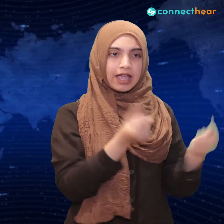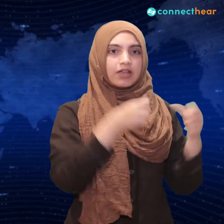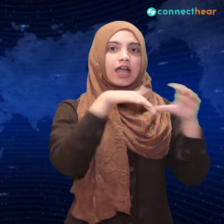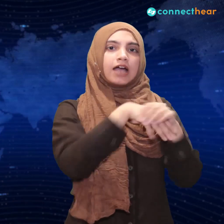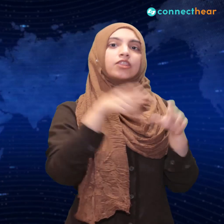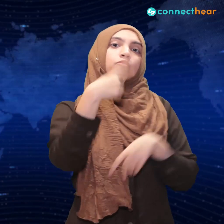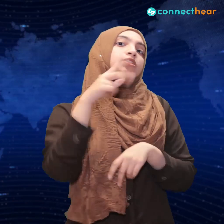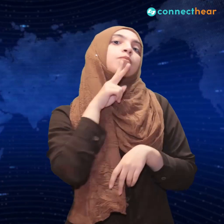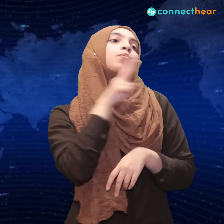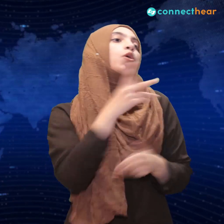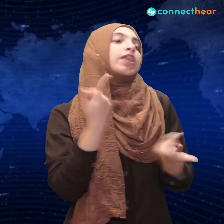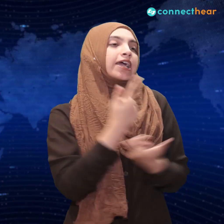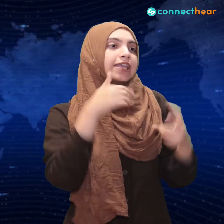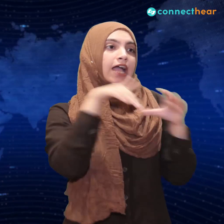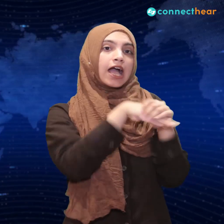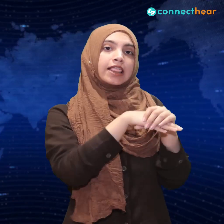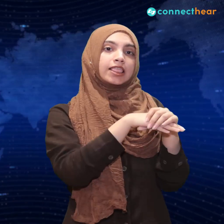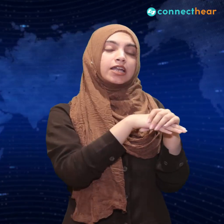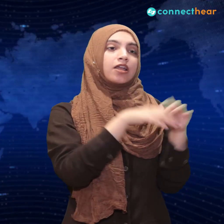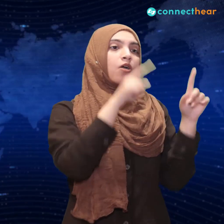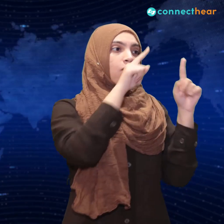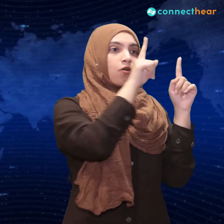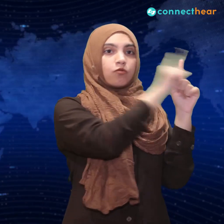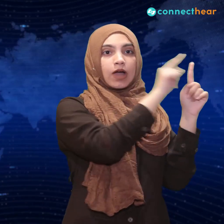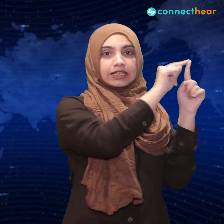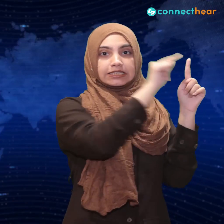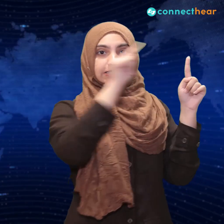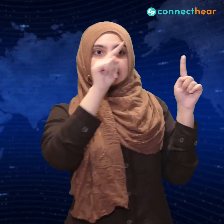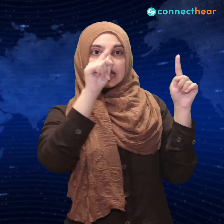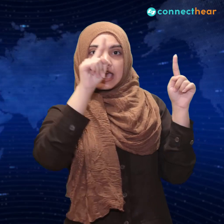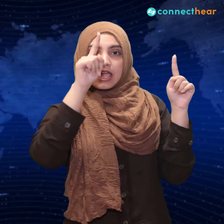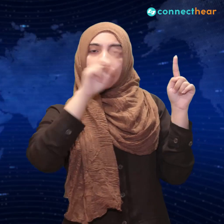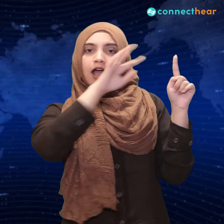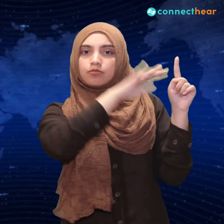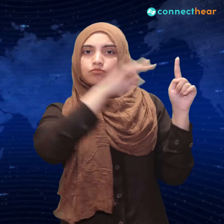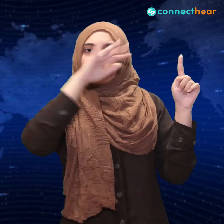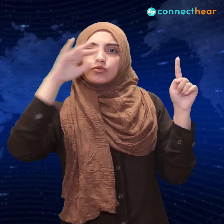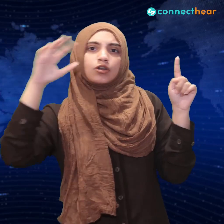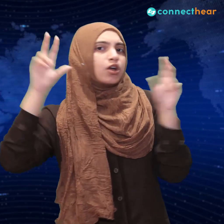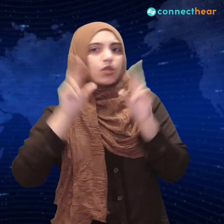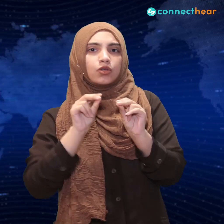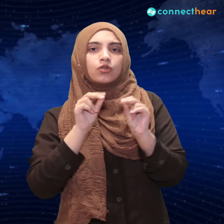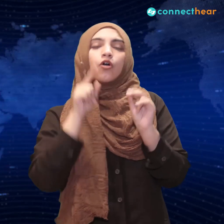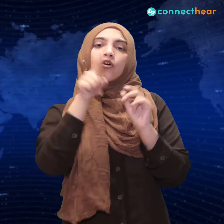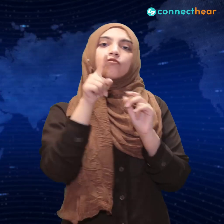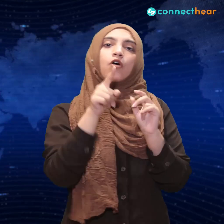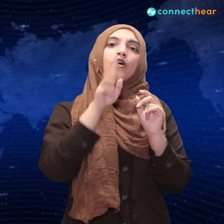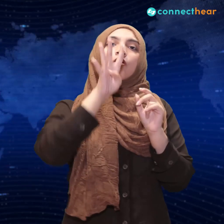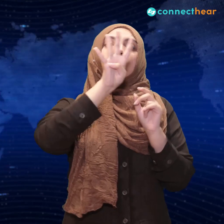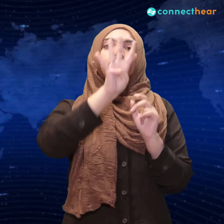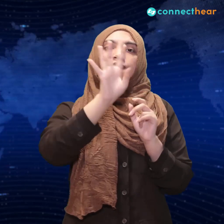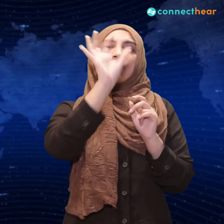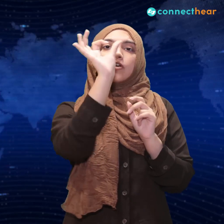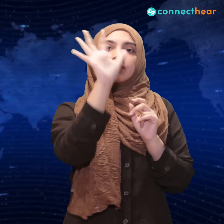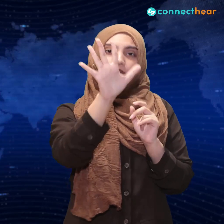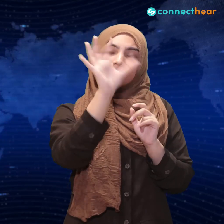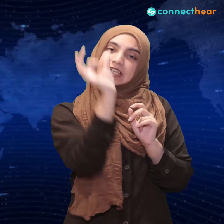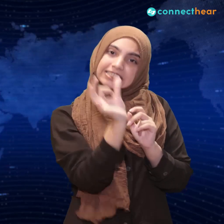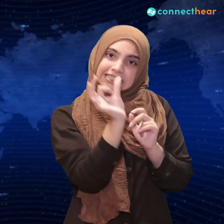which seemed to be an odd choice given there's no reason for it to